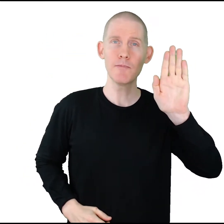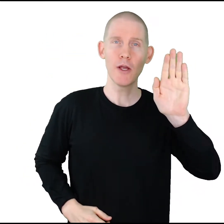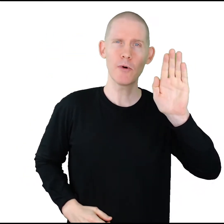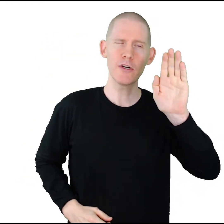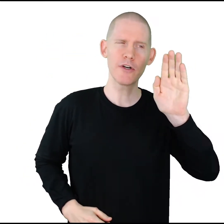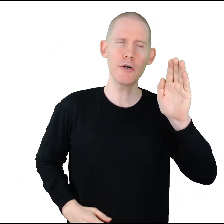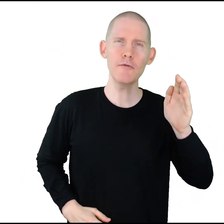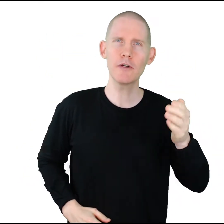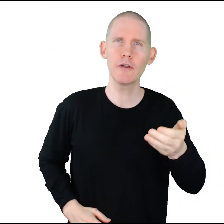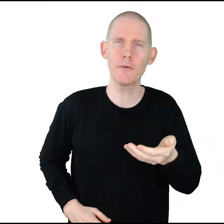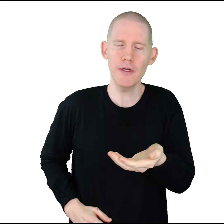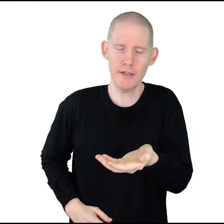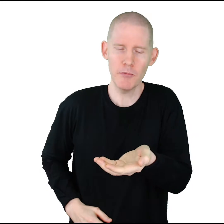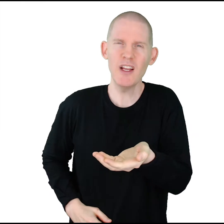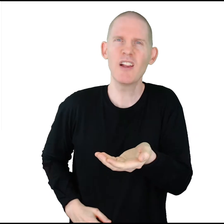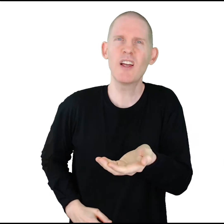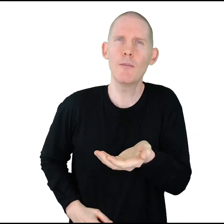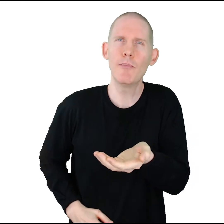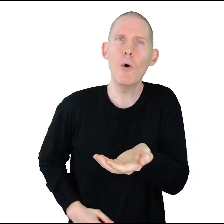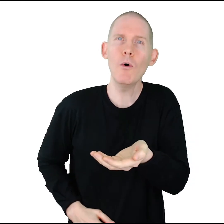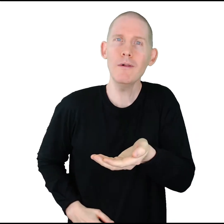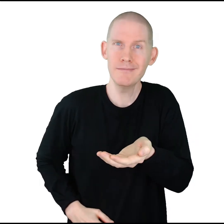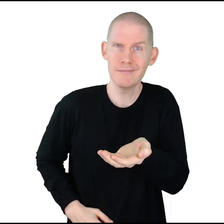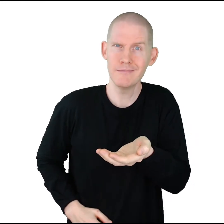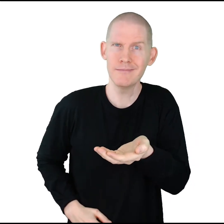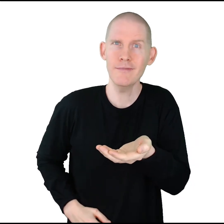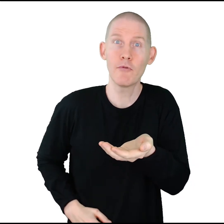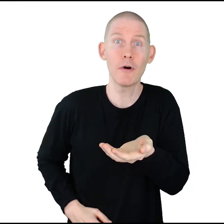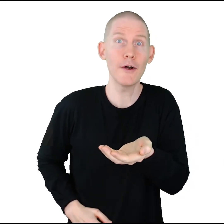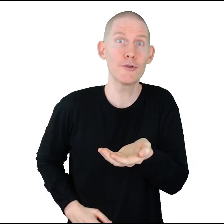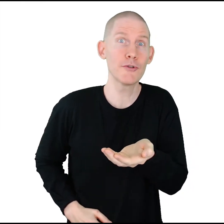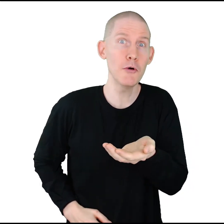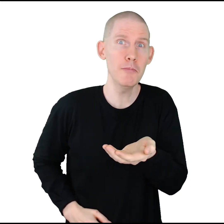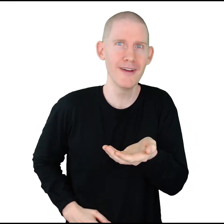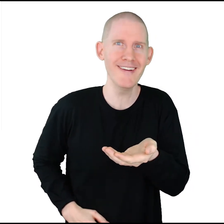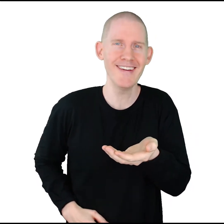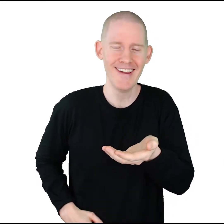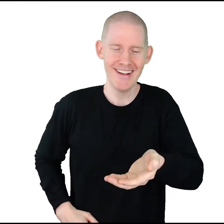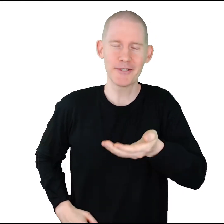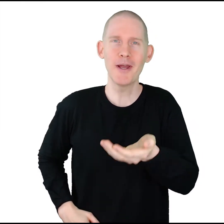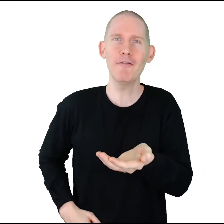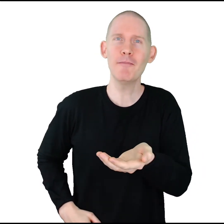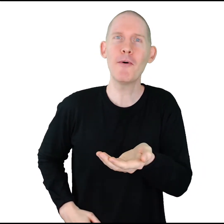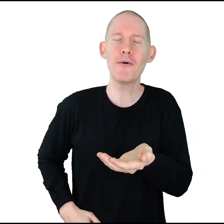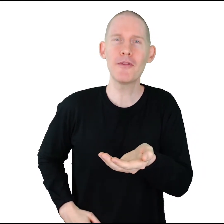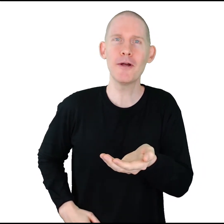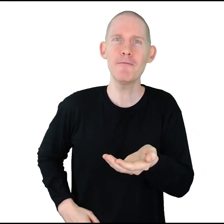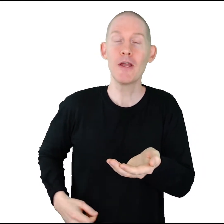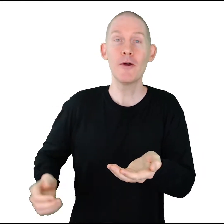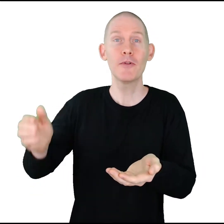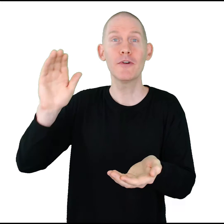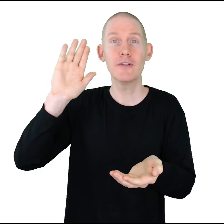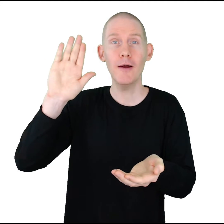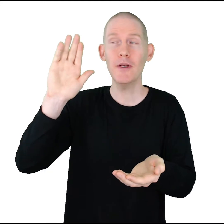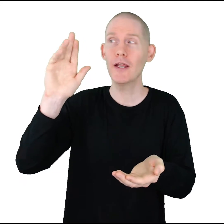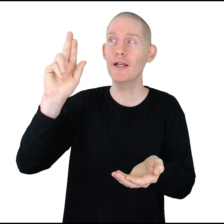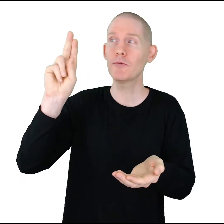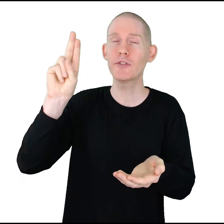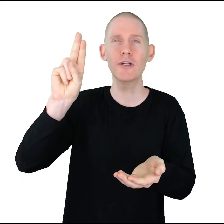We're gonna curve it a little bit to make like a bowl, mm-hmm, for our soup. So we have a bowl there. With your dominant hand, we're just gonna